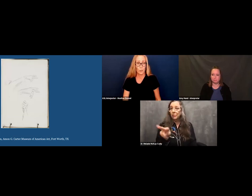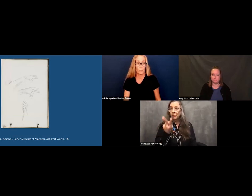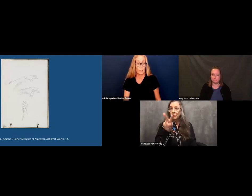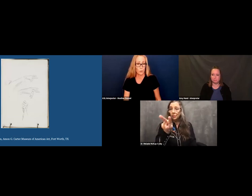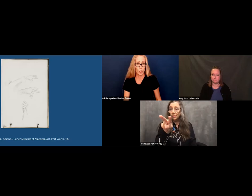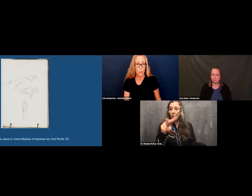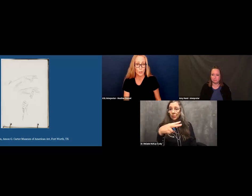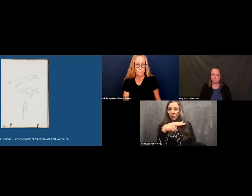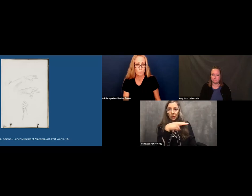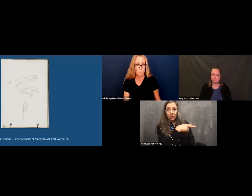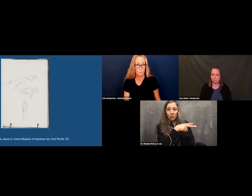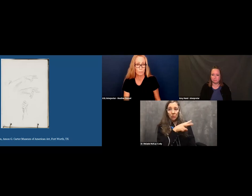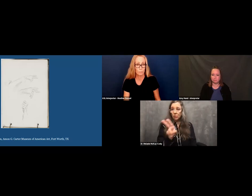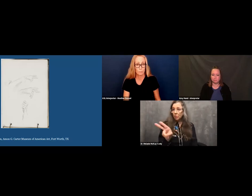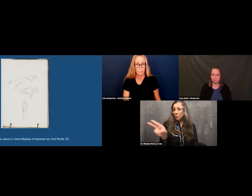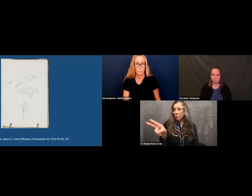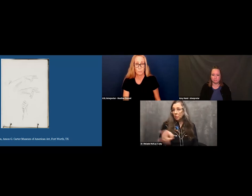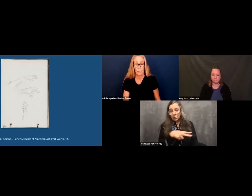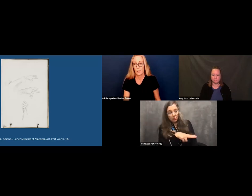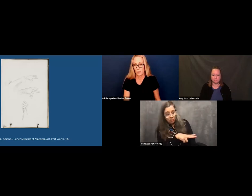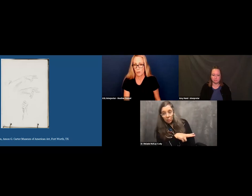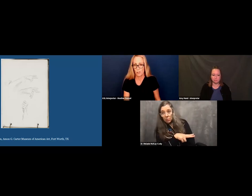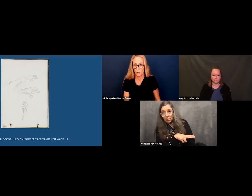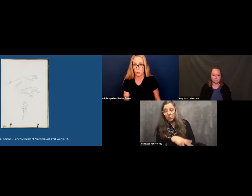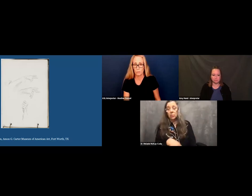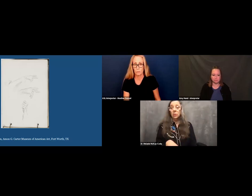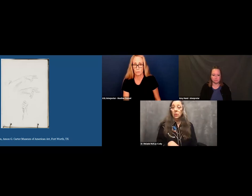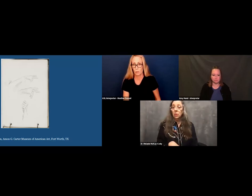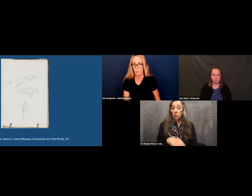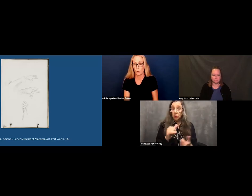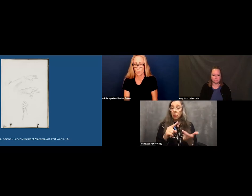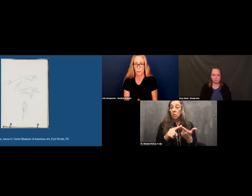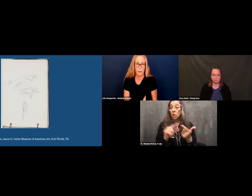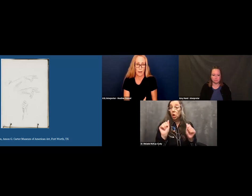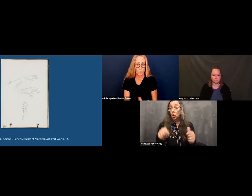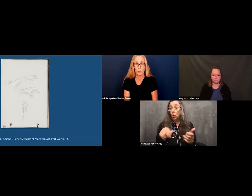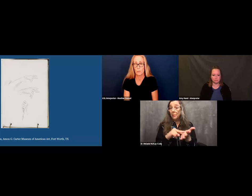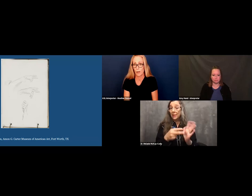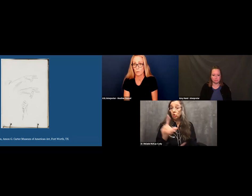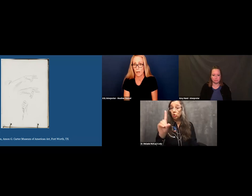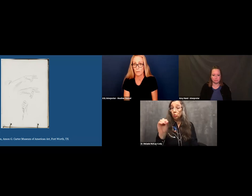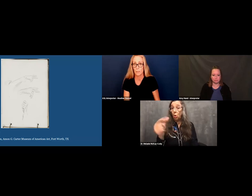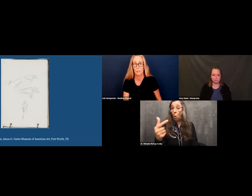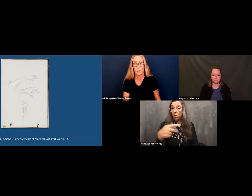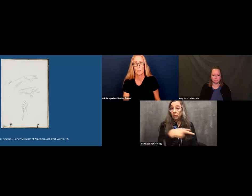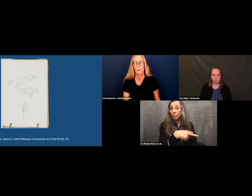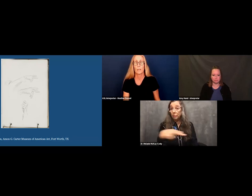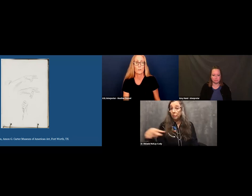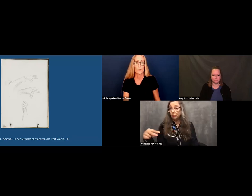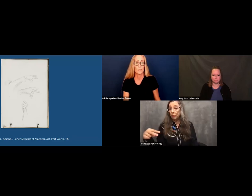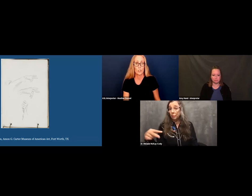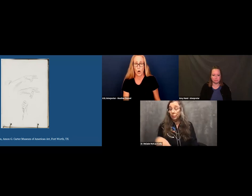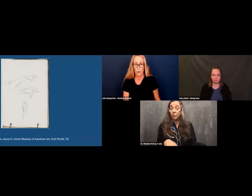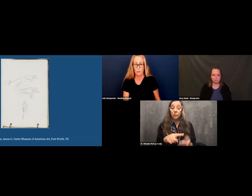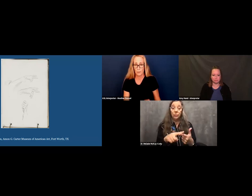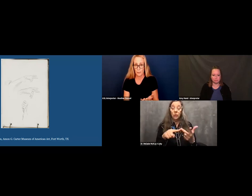It could be to look. And that is directional. To look forward, backwards, right or left. It